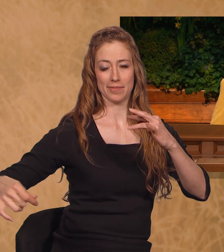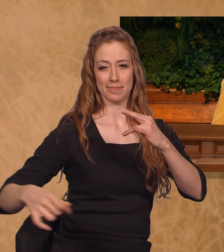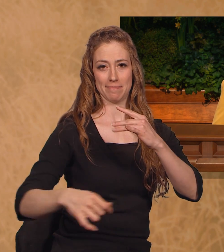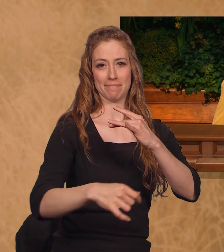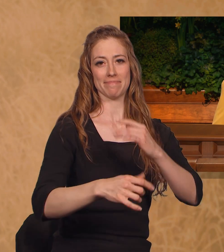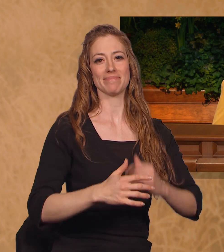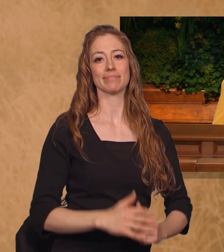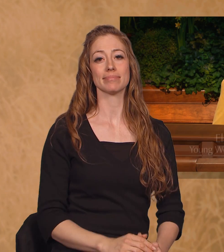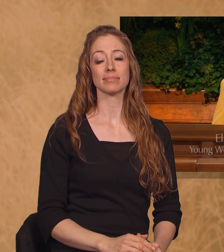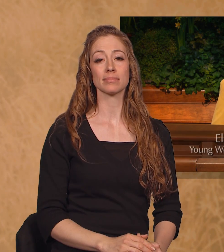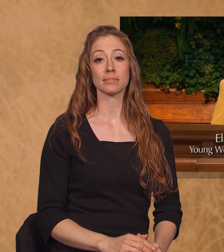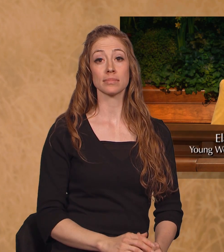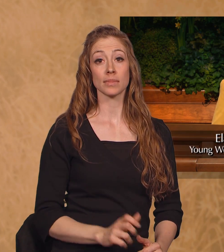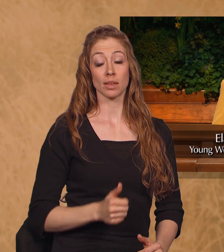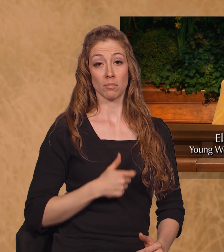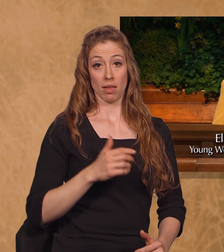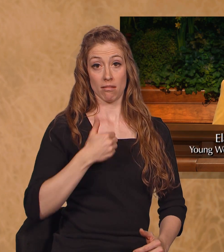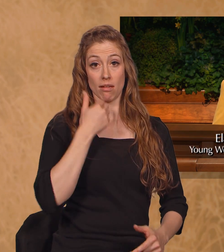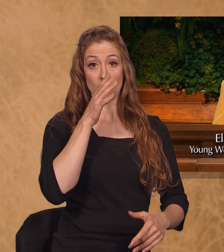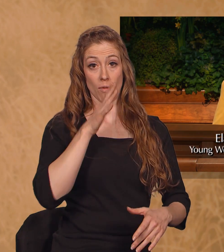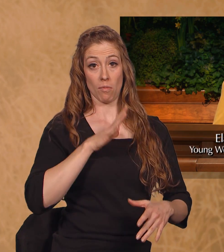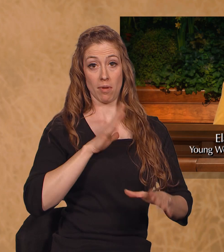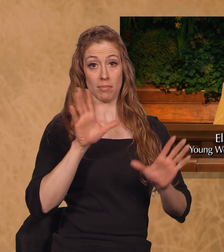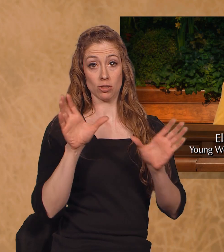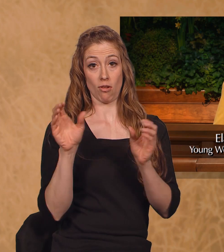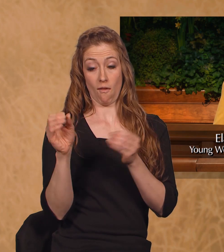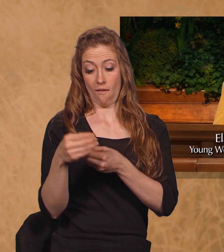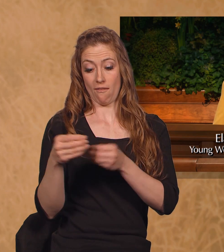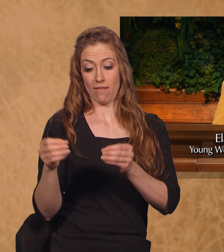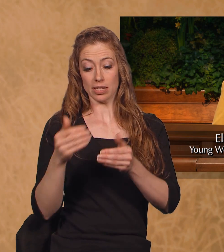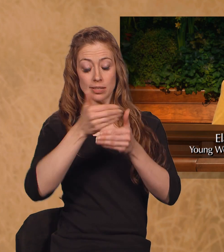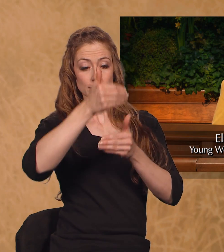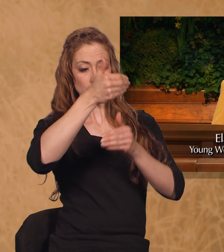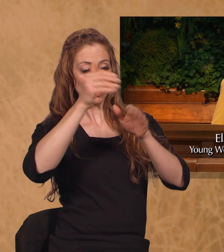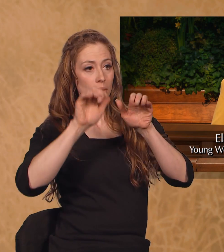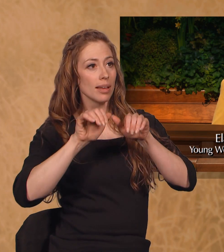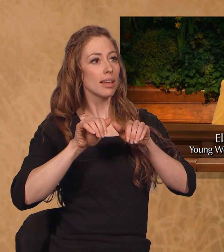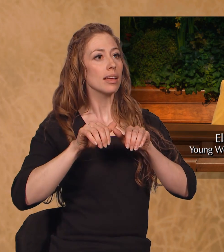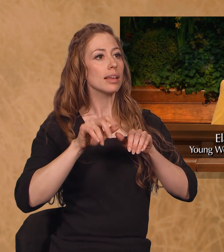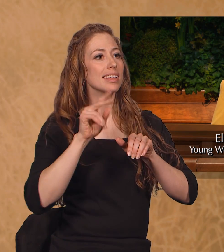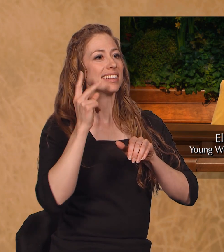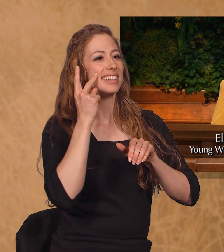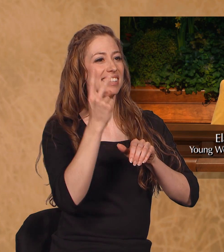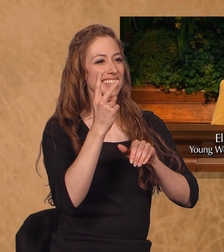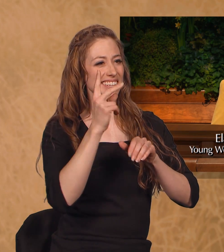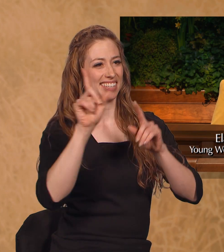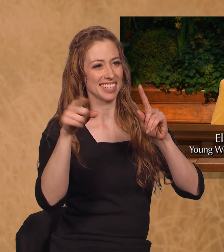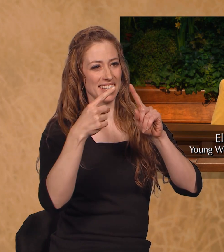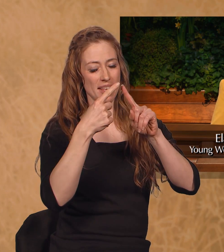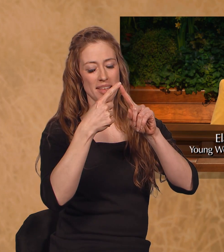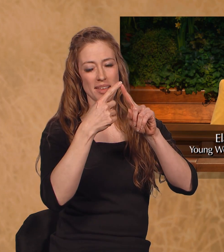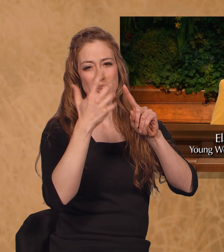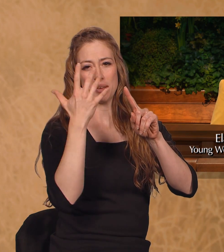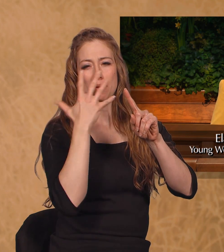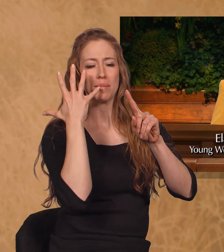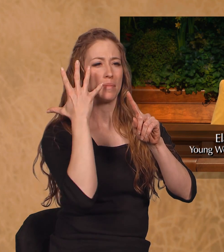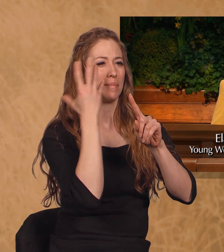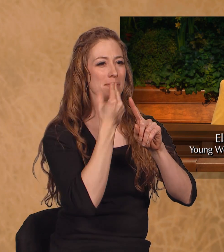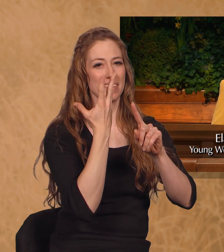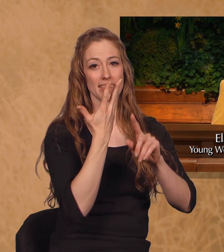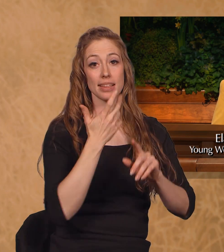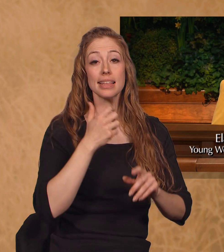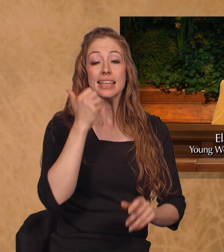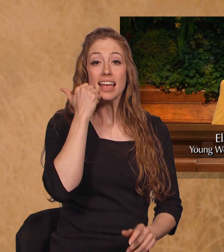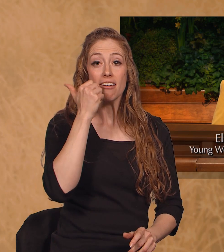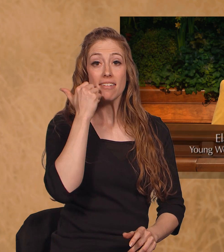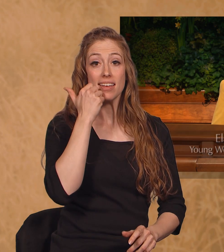From my window in the Young Women office, I have a spectacular view of the Salt Lake Temple. Every day I see